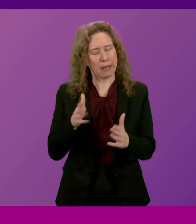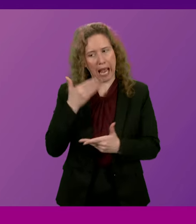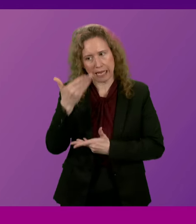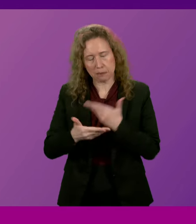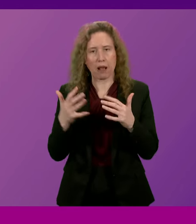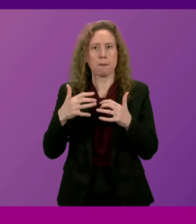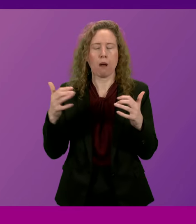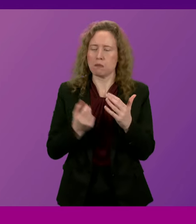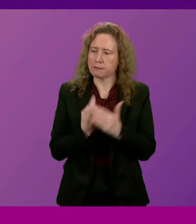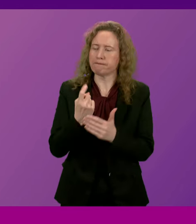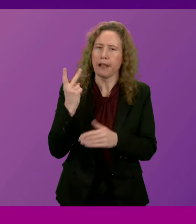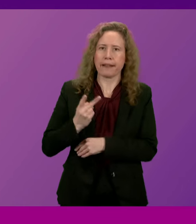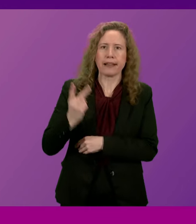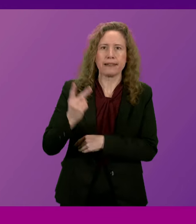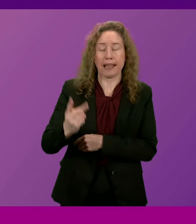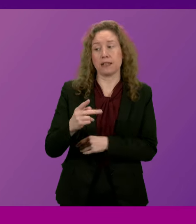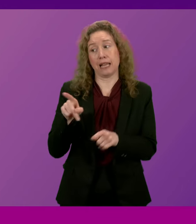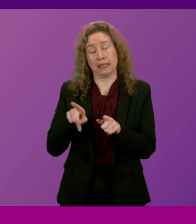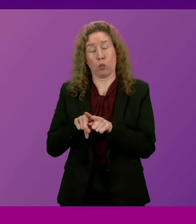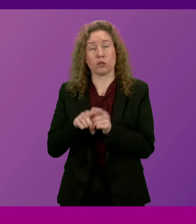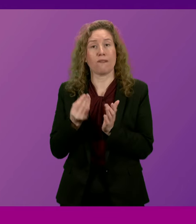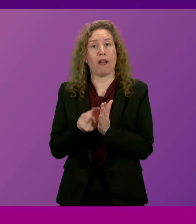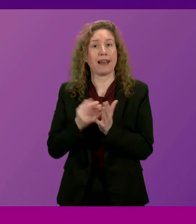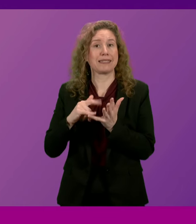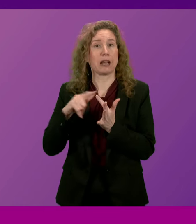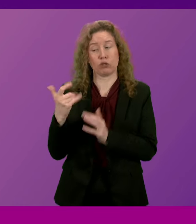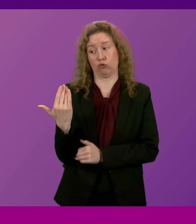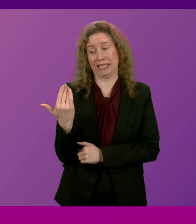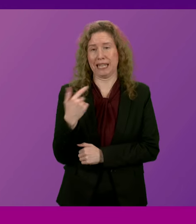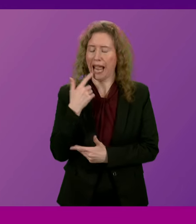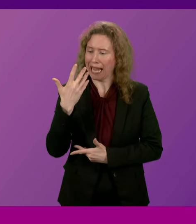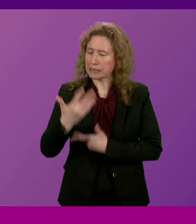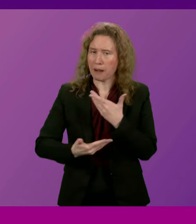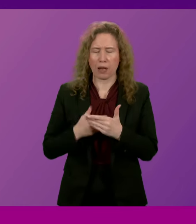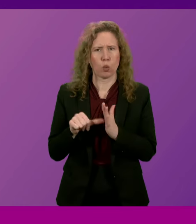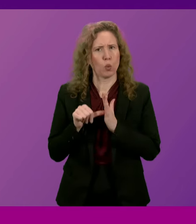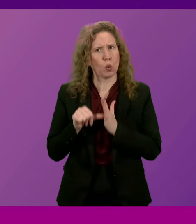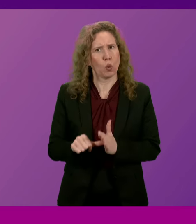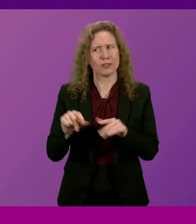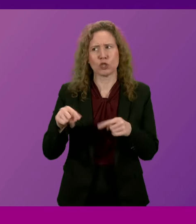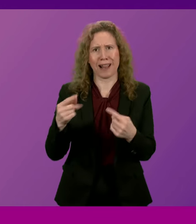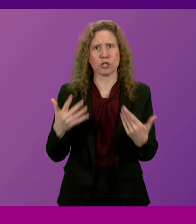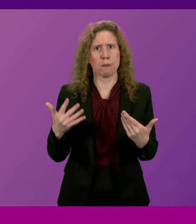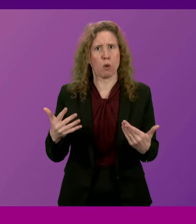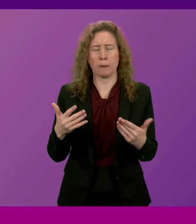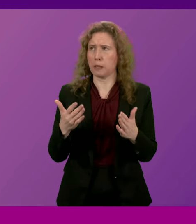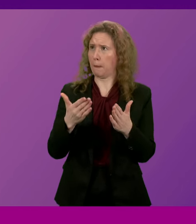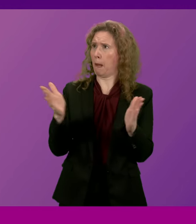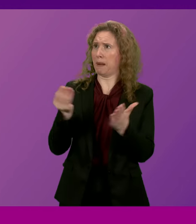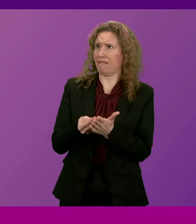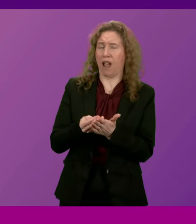on a number of occasions, and indeed the Finance Secretary did this a few weeks ago, the enormous challenges we're facing in the public finances,